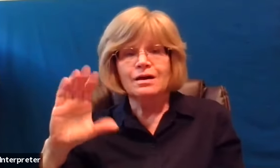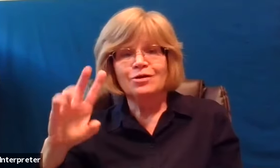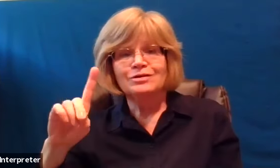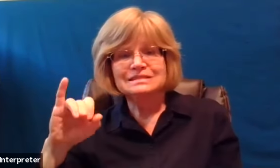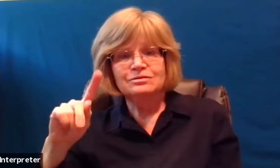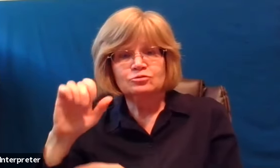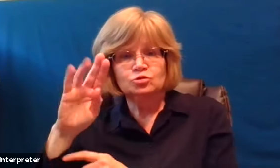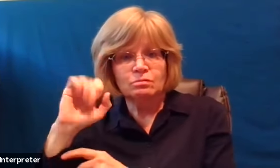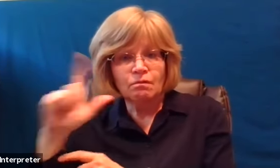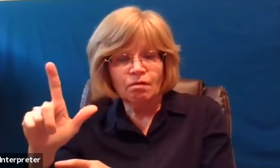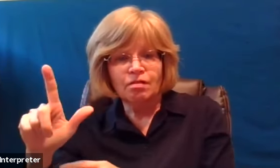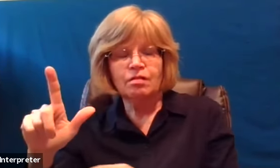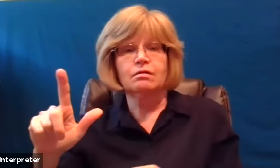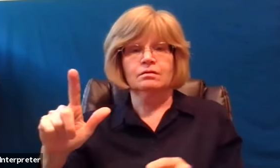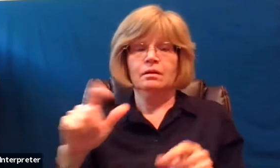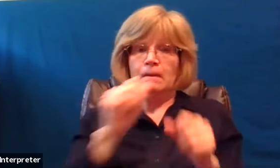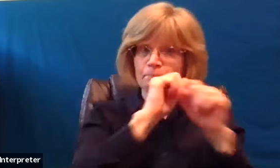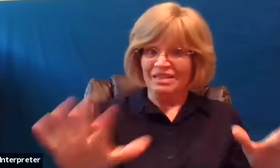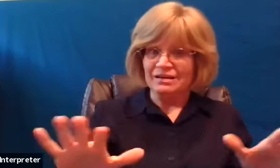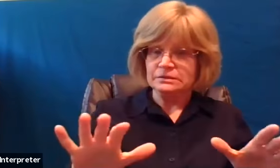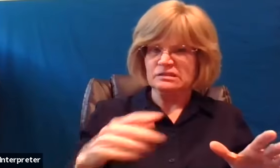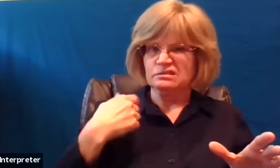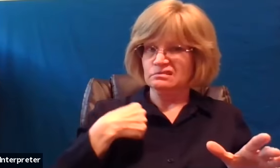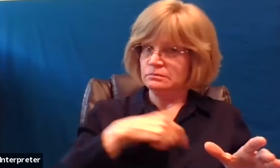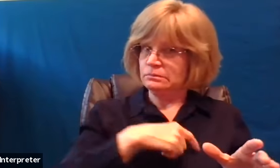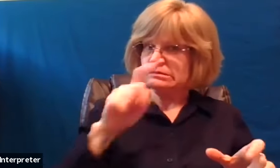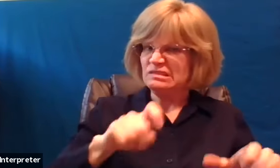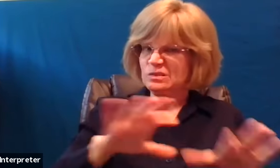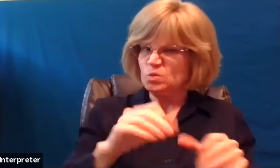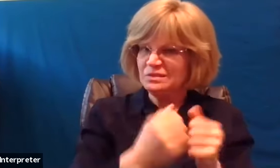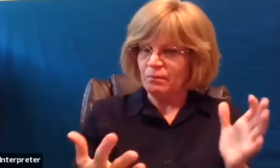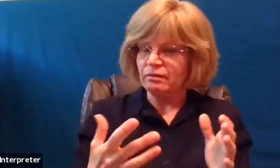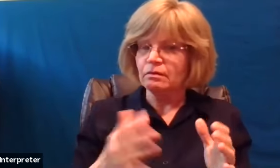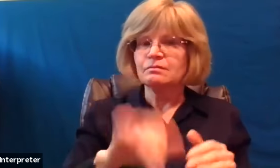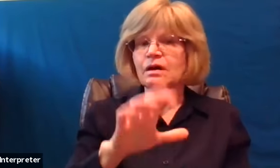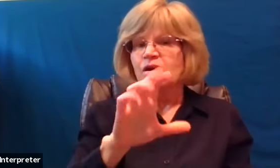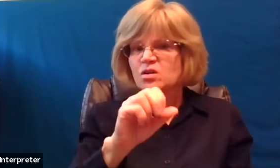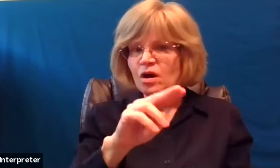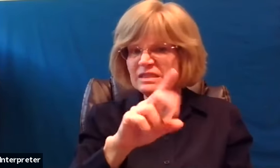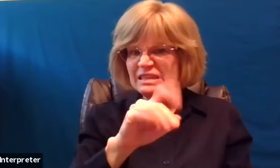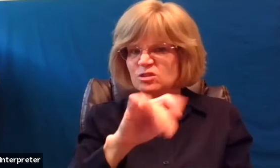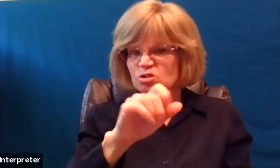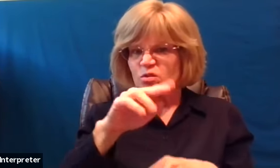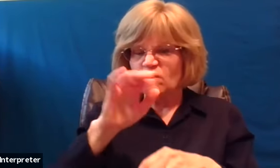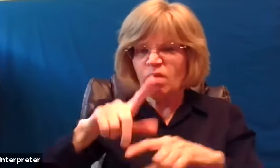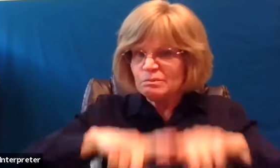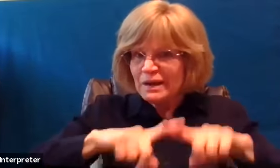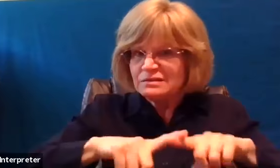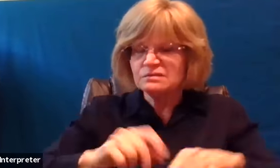is god's forgiveness unconditional or conditional in other words